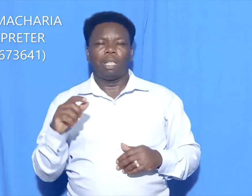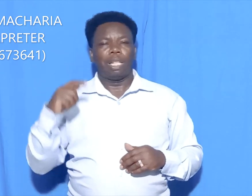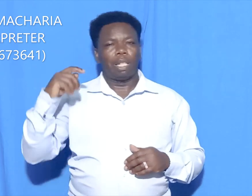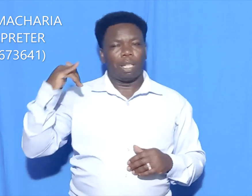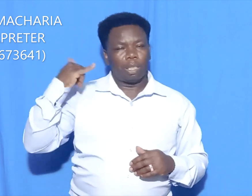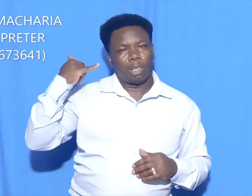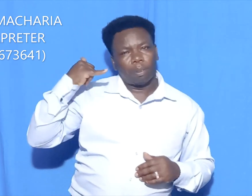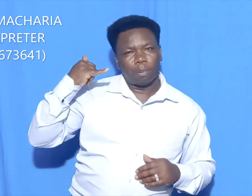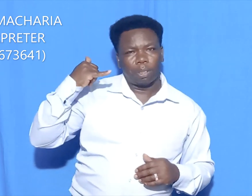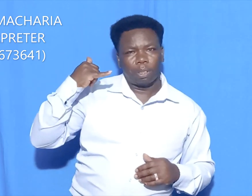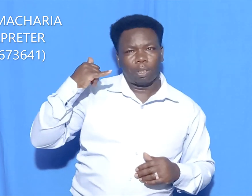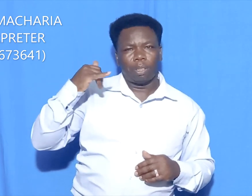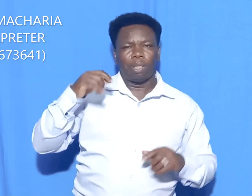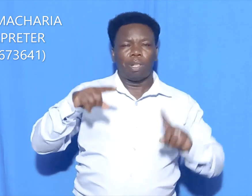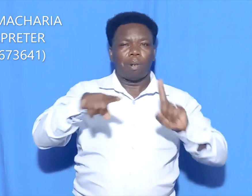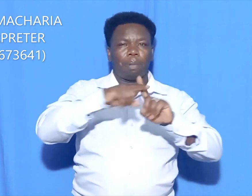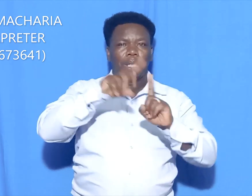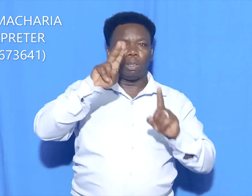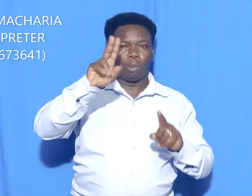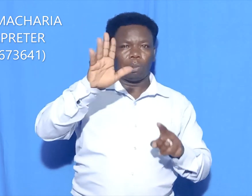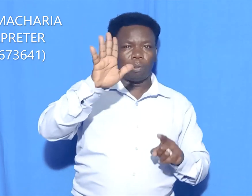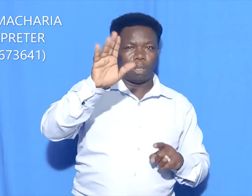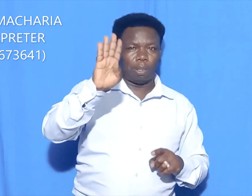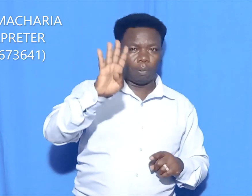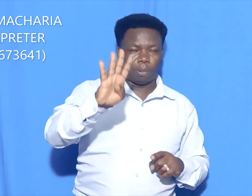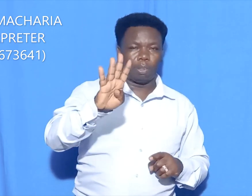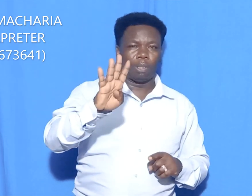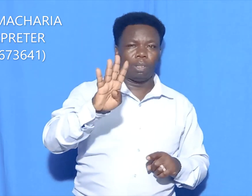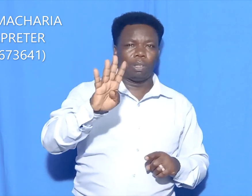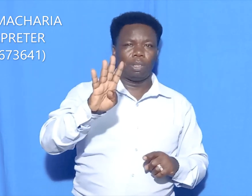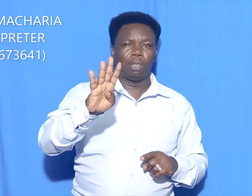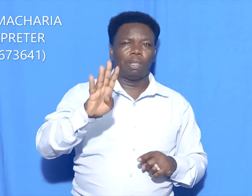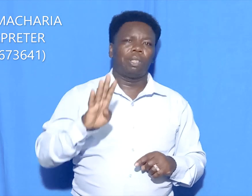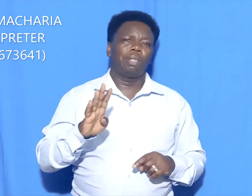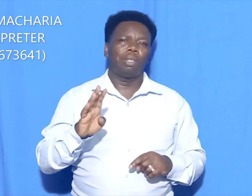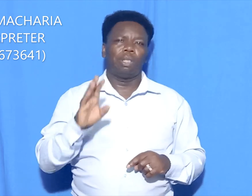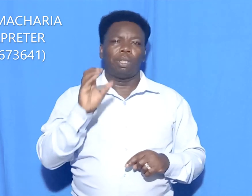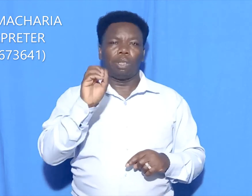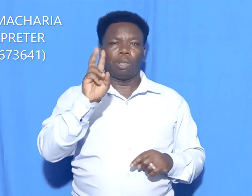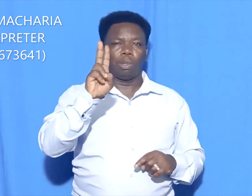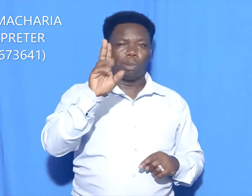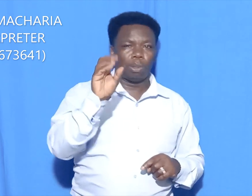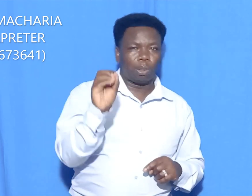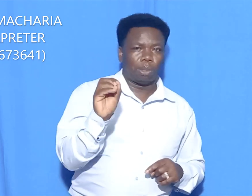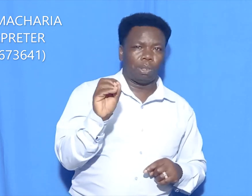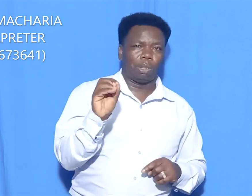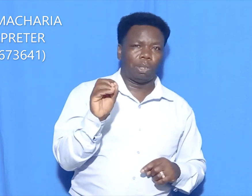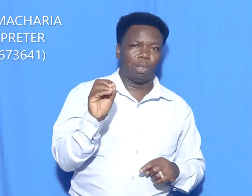-254-02022